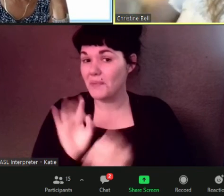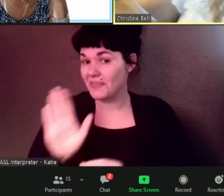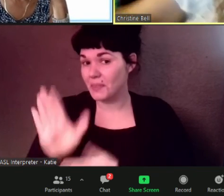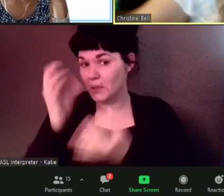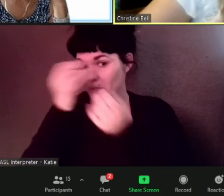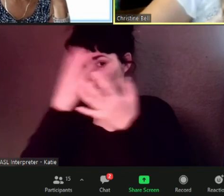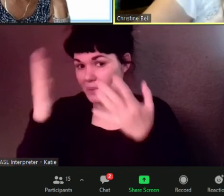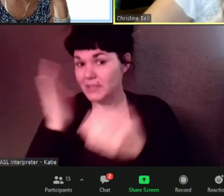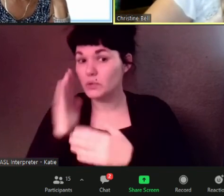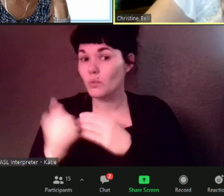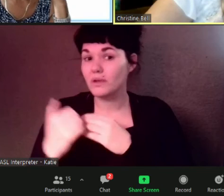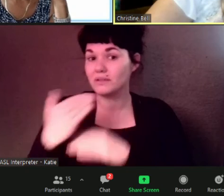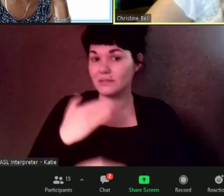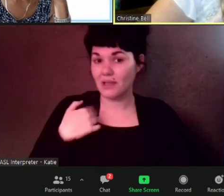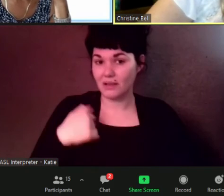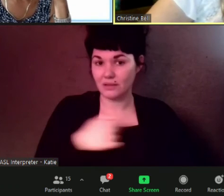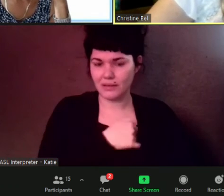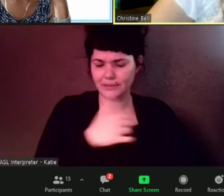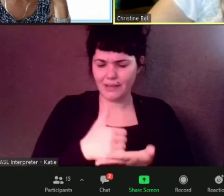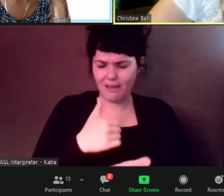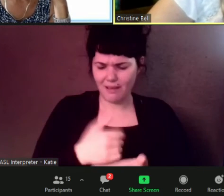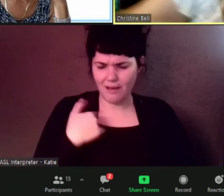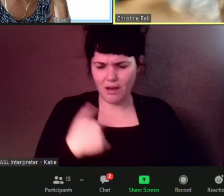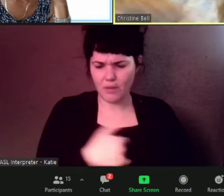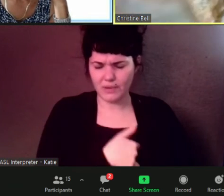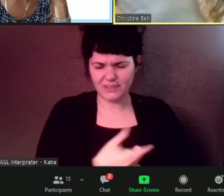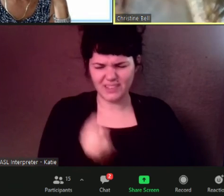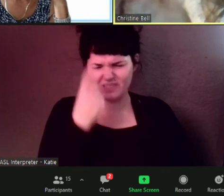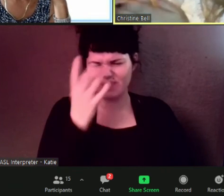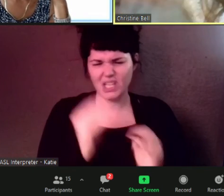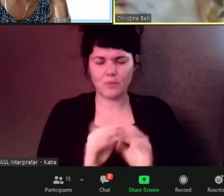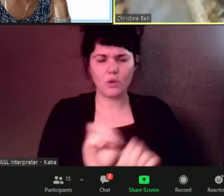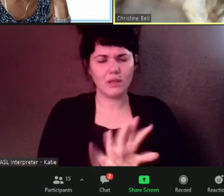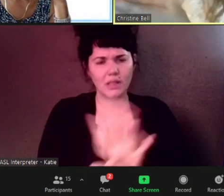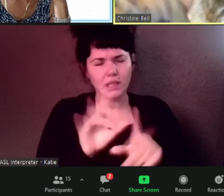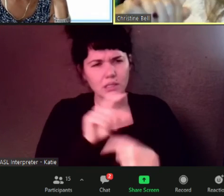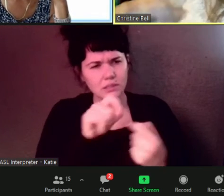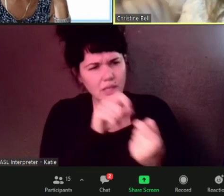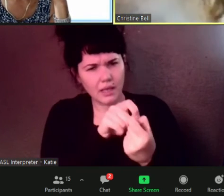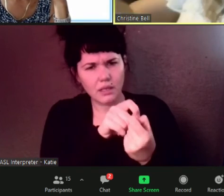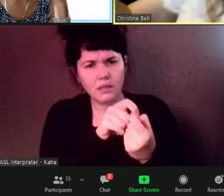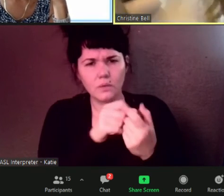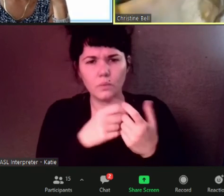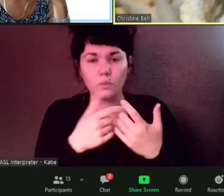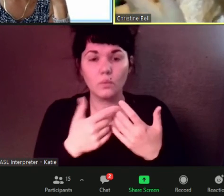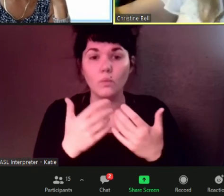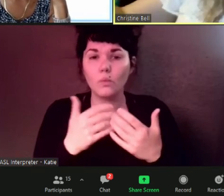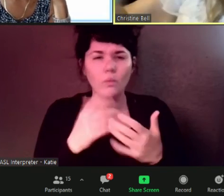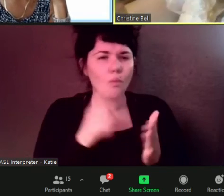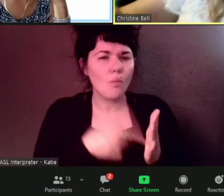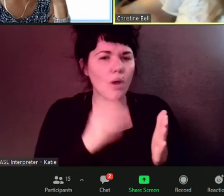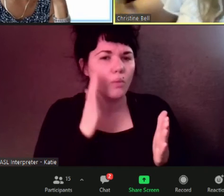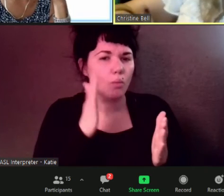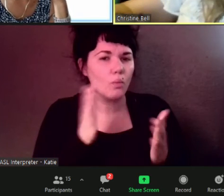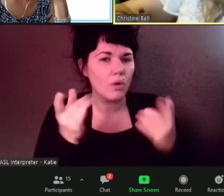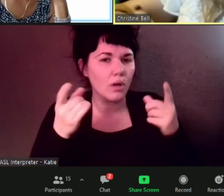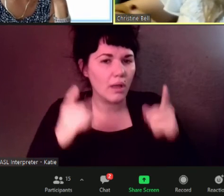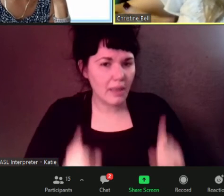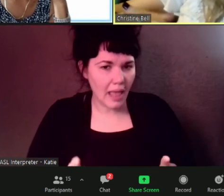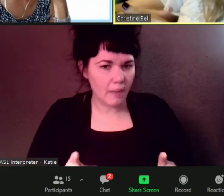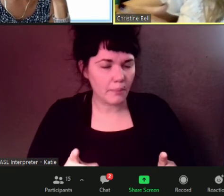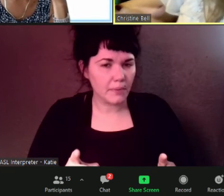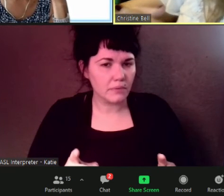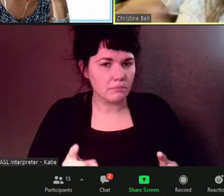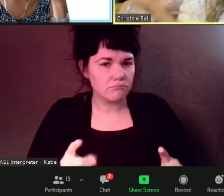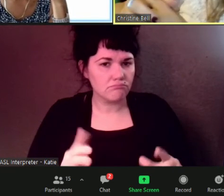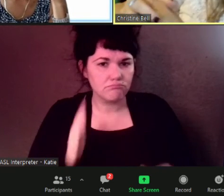understand um what was you know how we what's going to happen going forward as